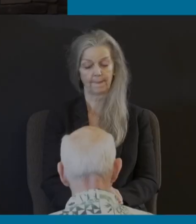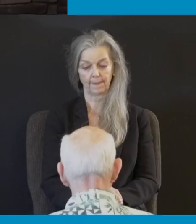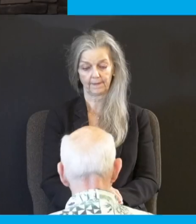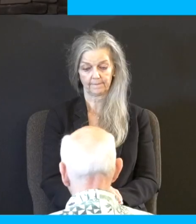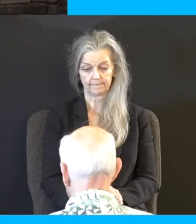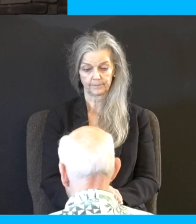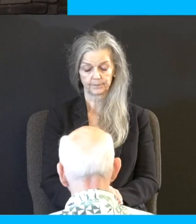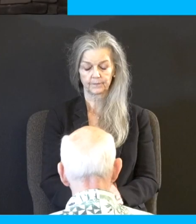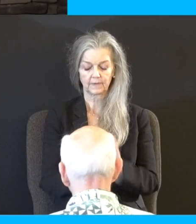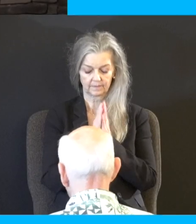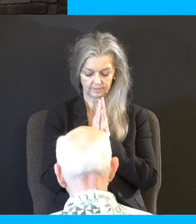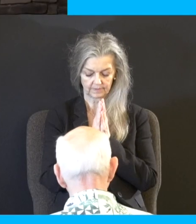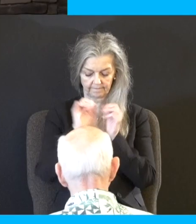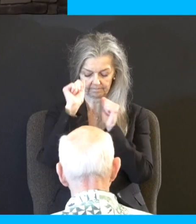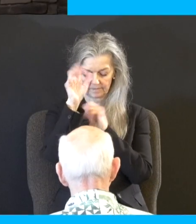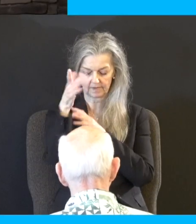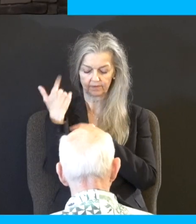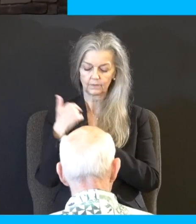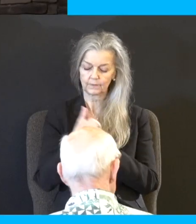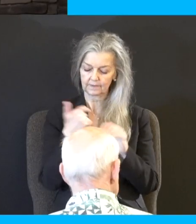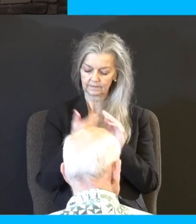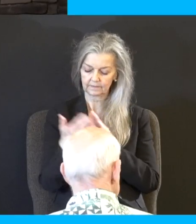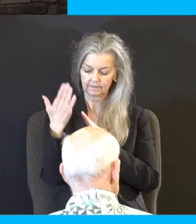Father, we come before you. We thank you for your word.